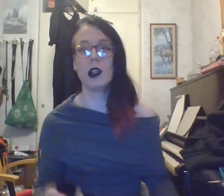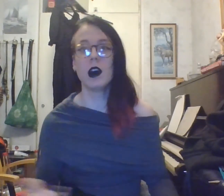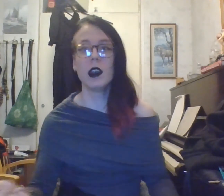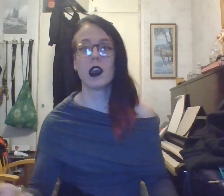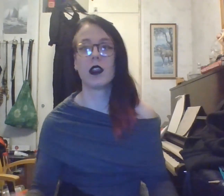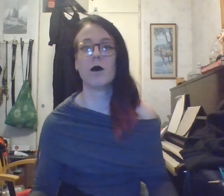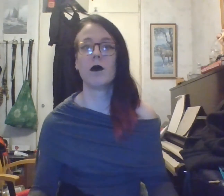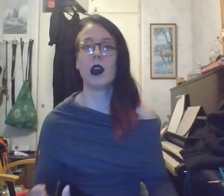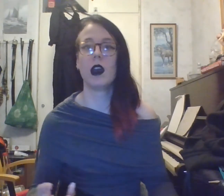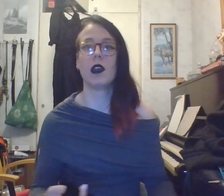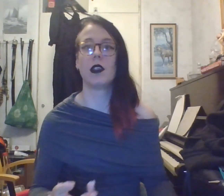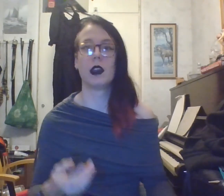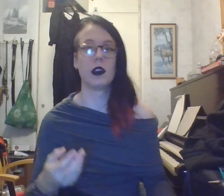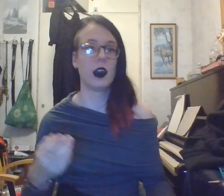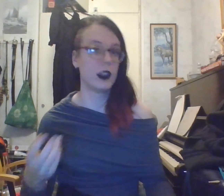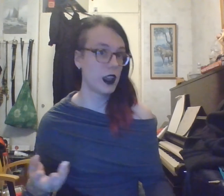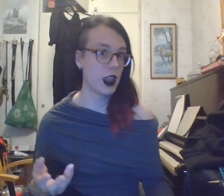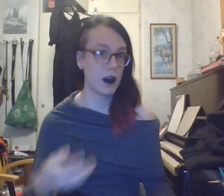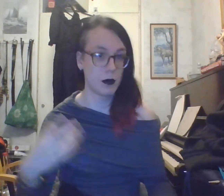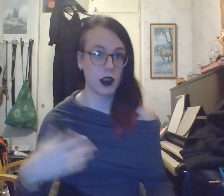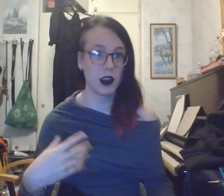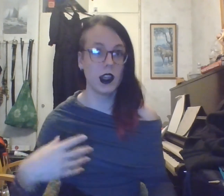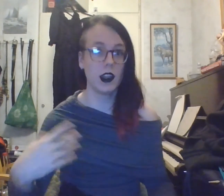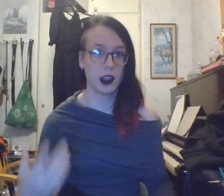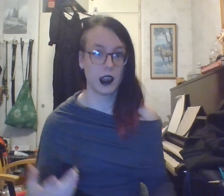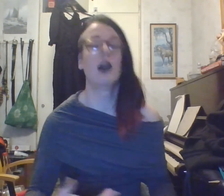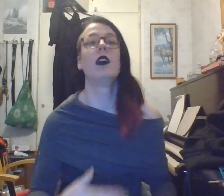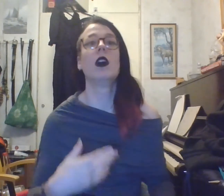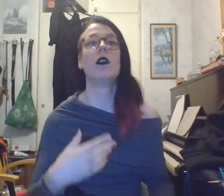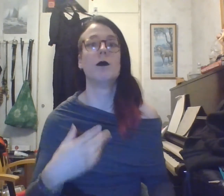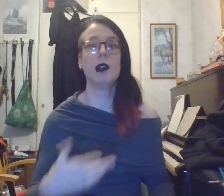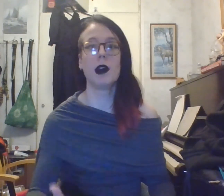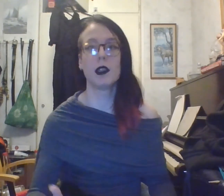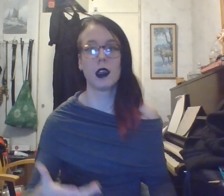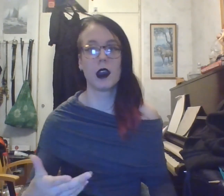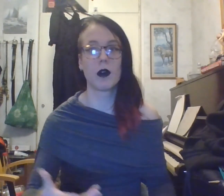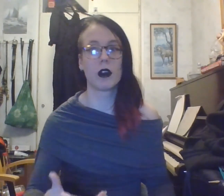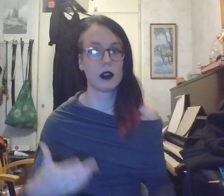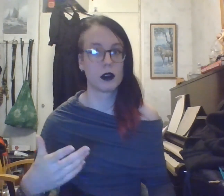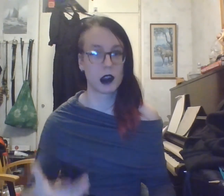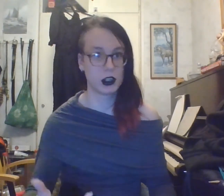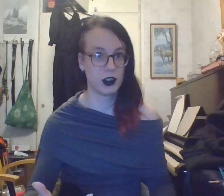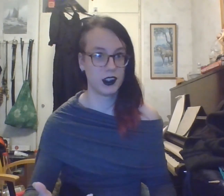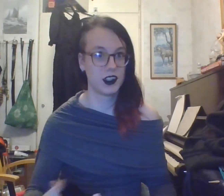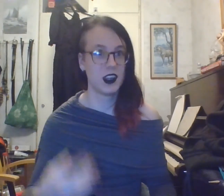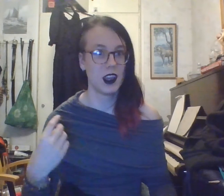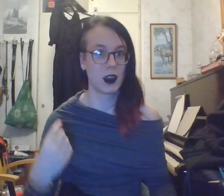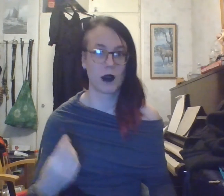Anarchism is the idea, political idea, of minimising hierarchical structures, and creating